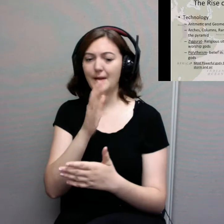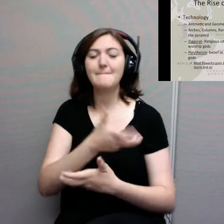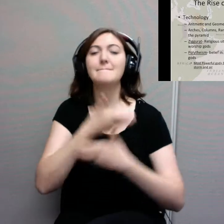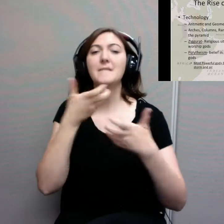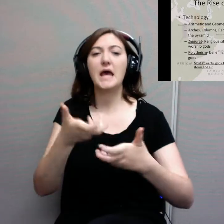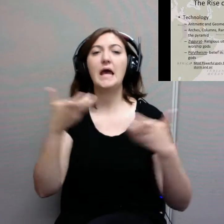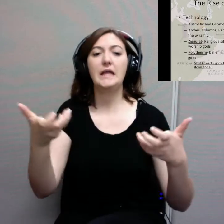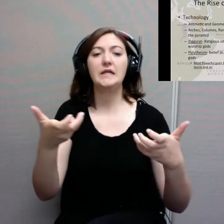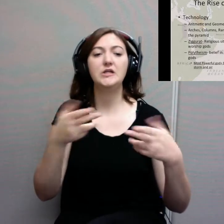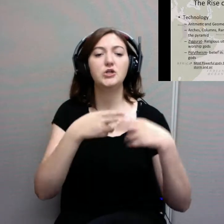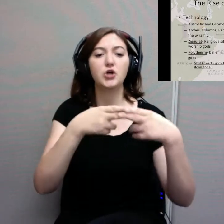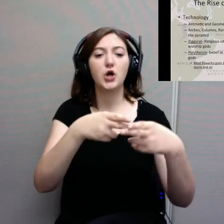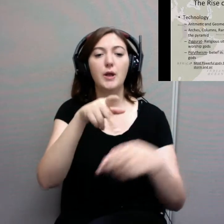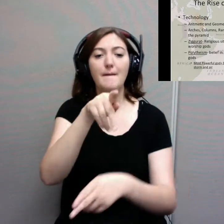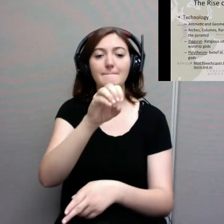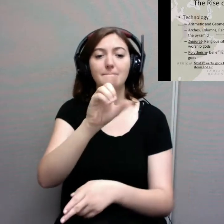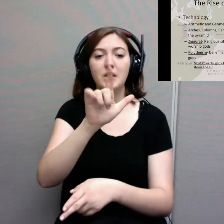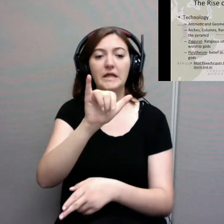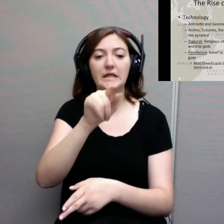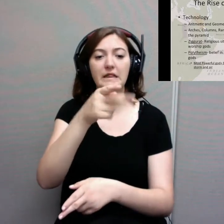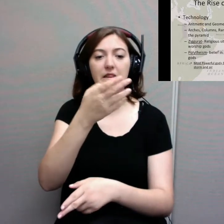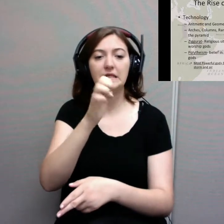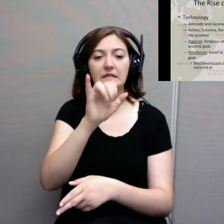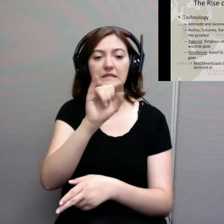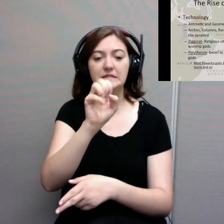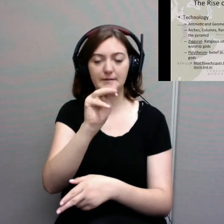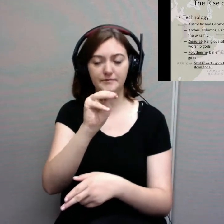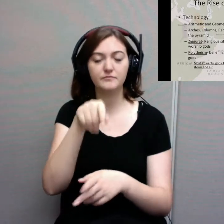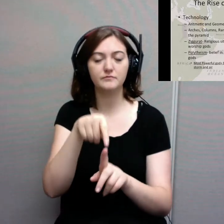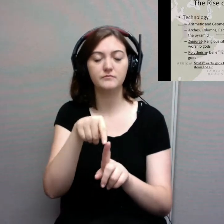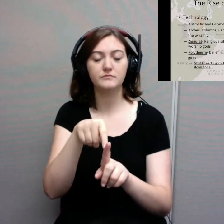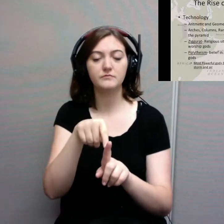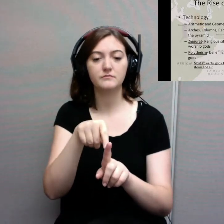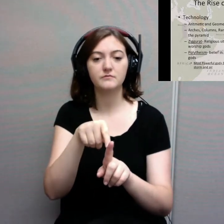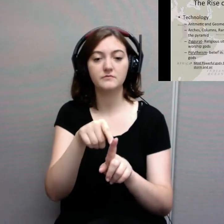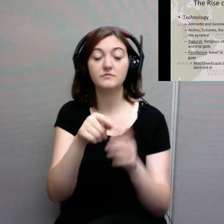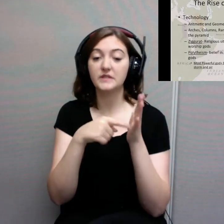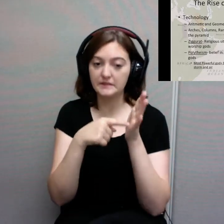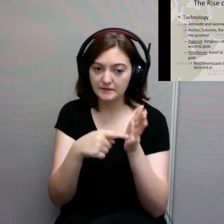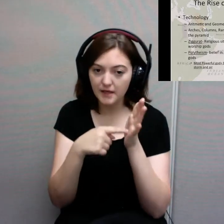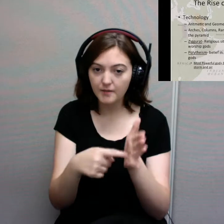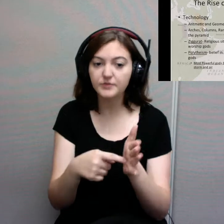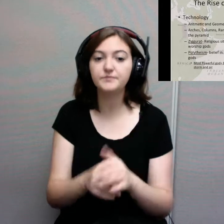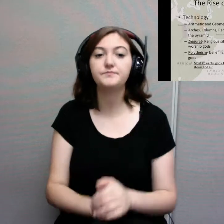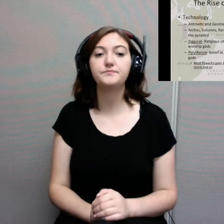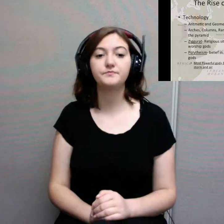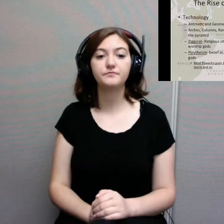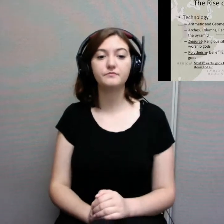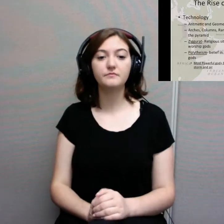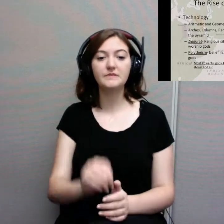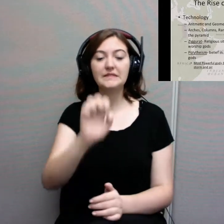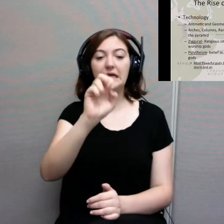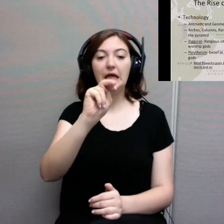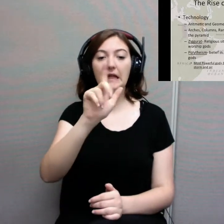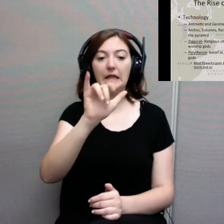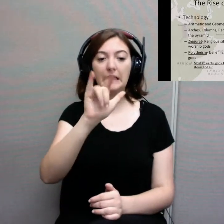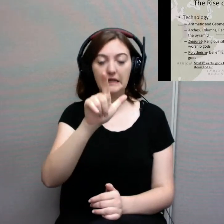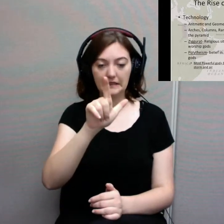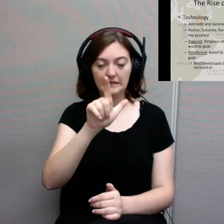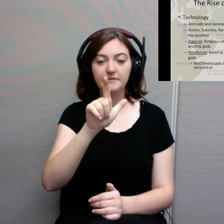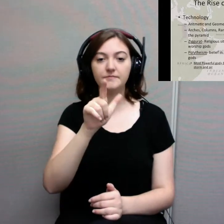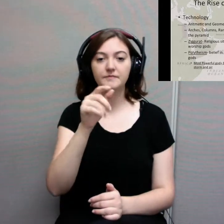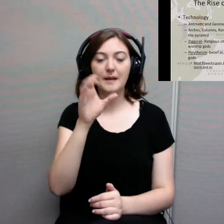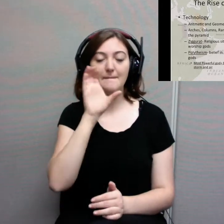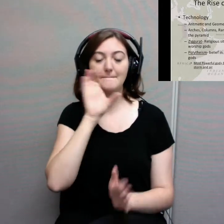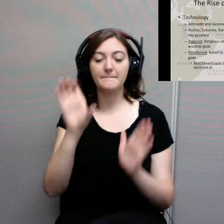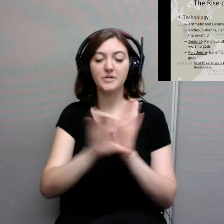example, Enlil, who we see on the picture on the right here, is